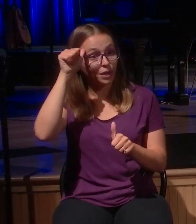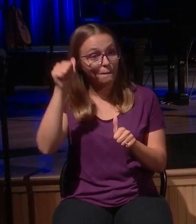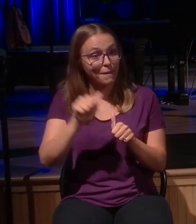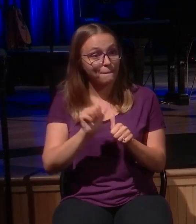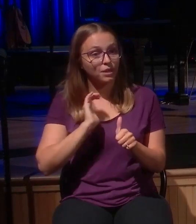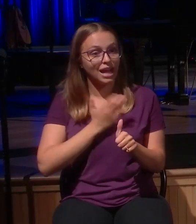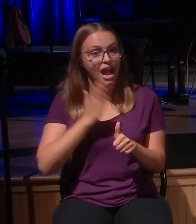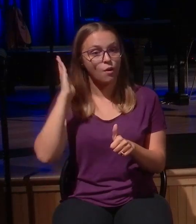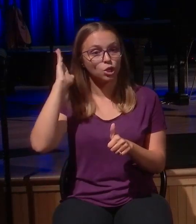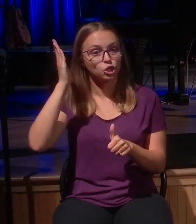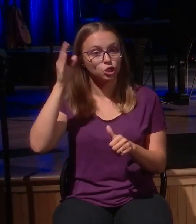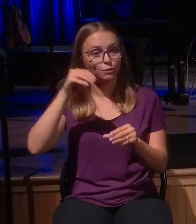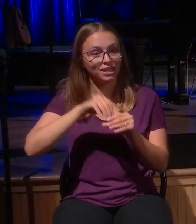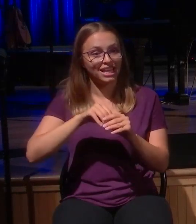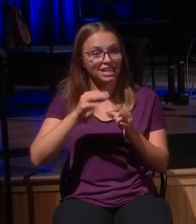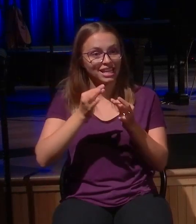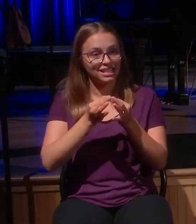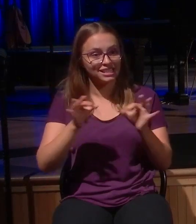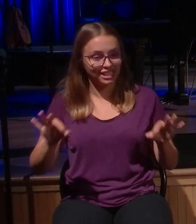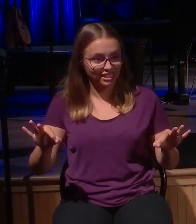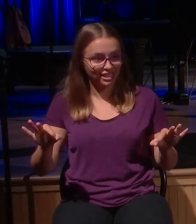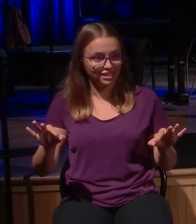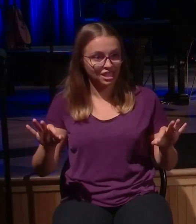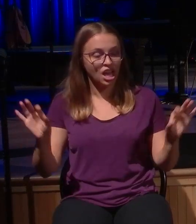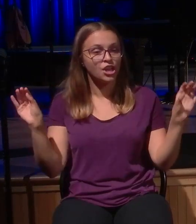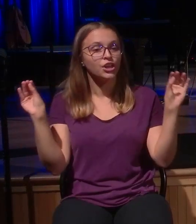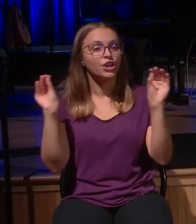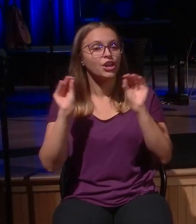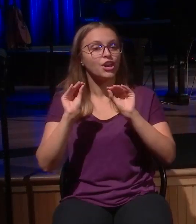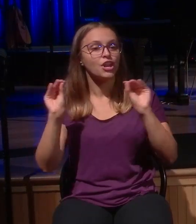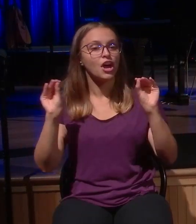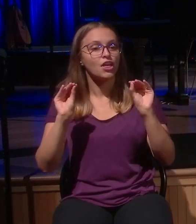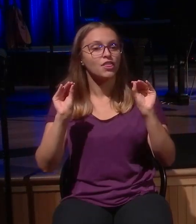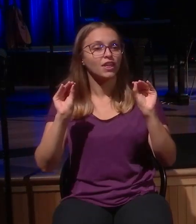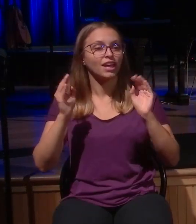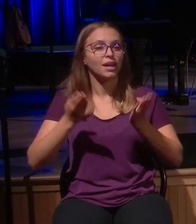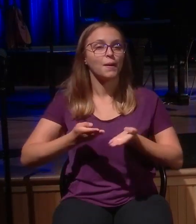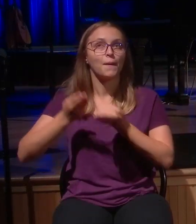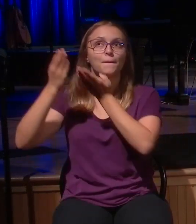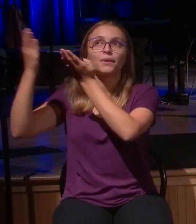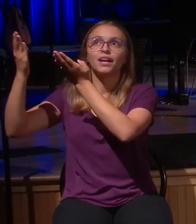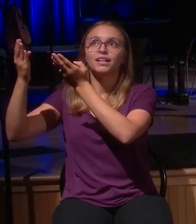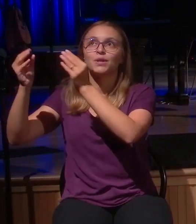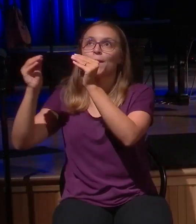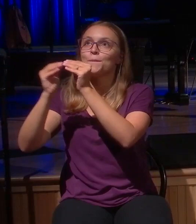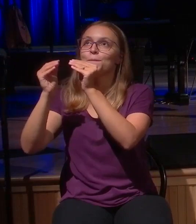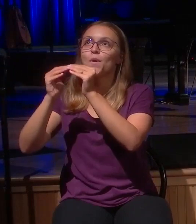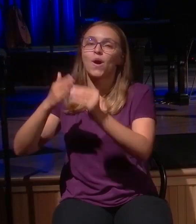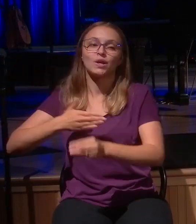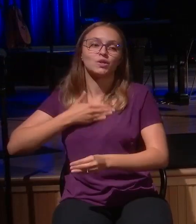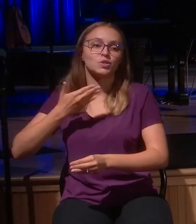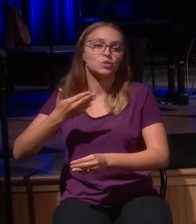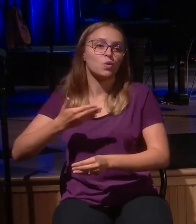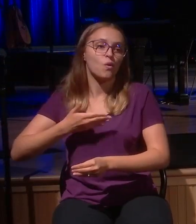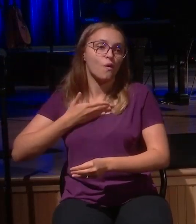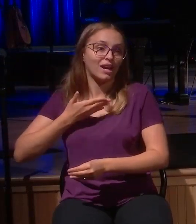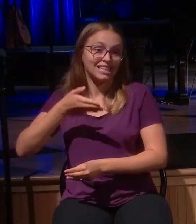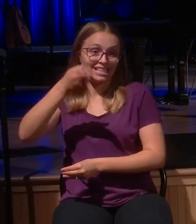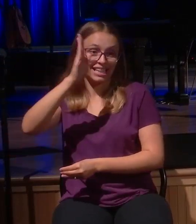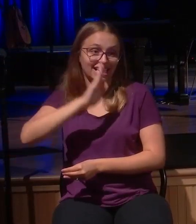that nothing brings greater joy to God than people who admit that they need God. But here we have a